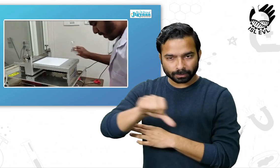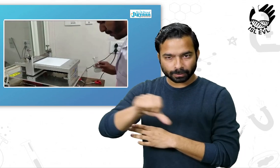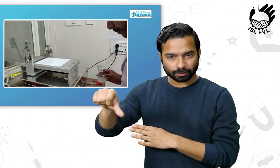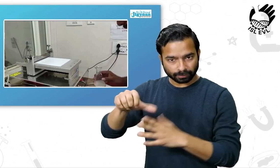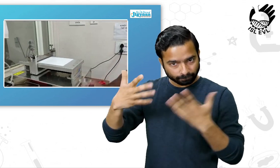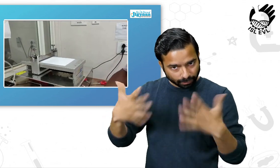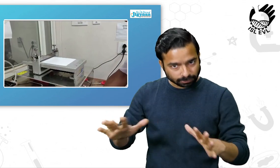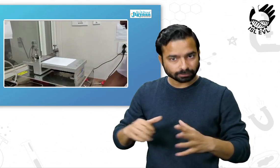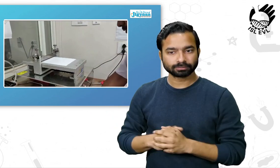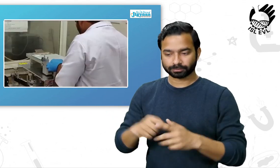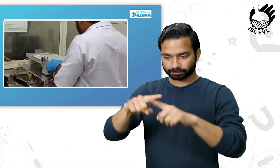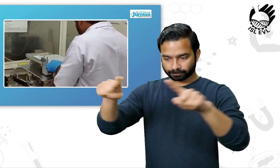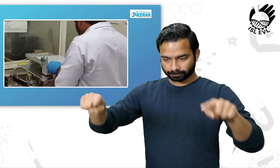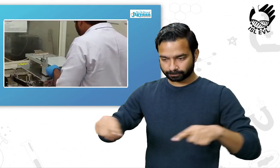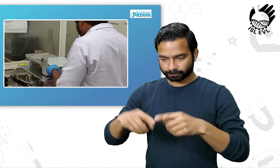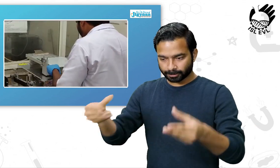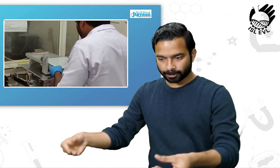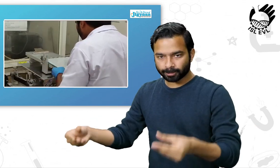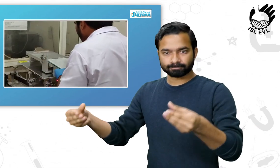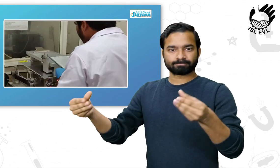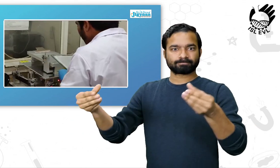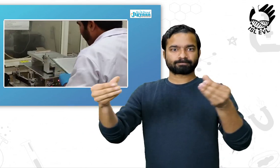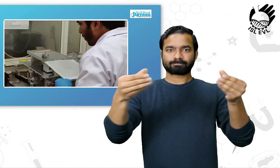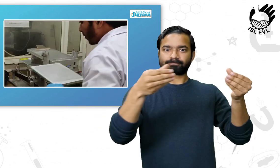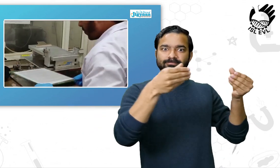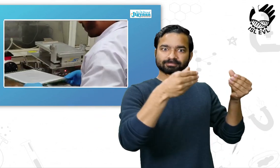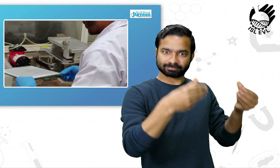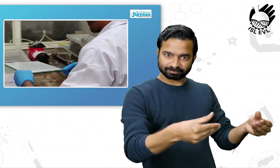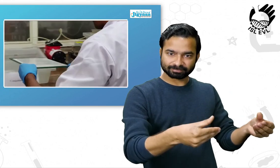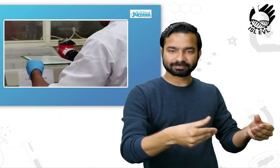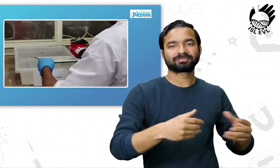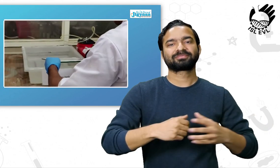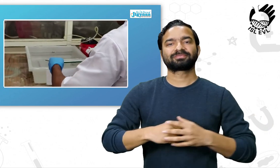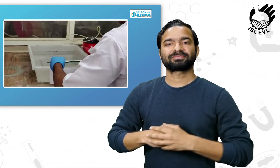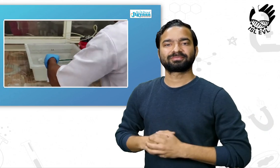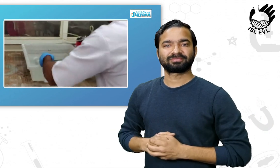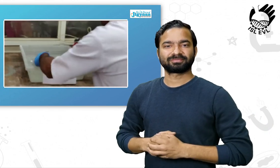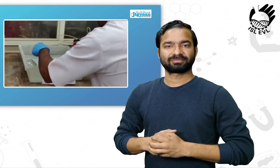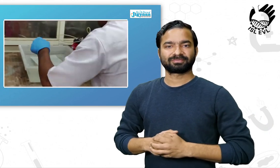are first liquefied and then casted in required shapes.